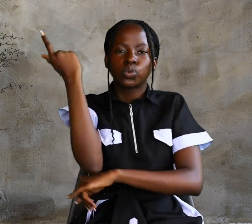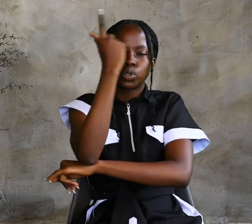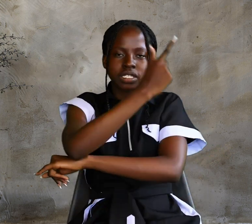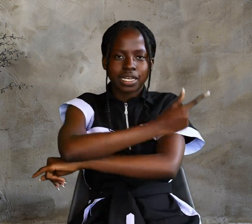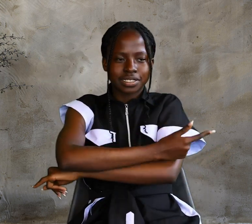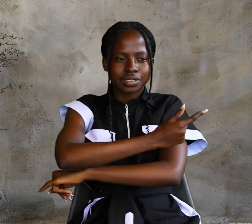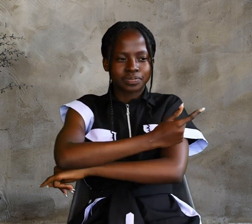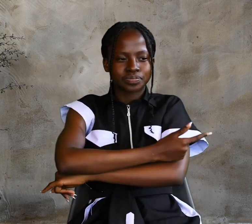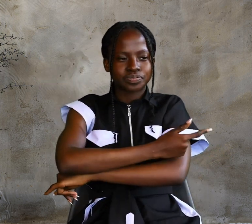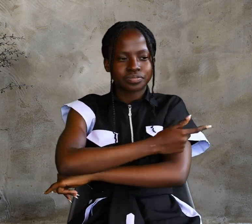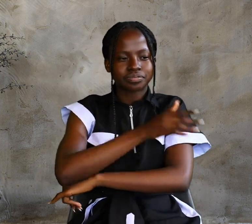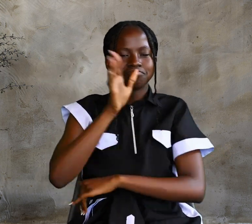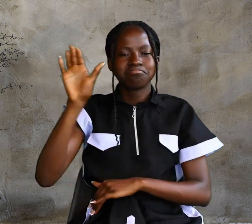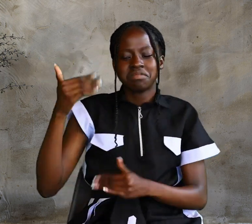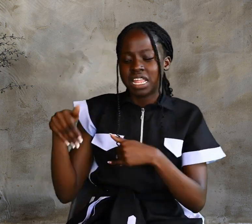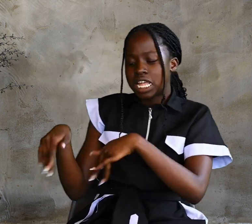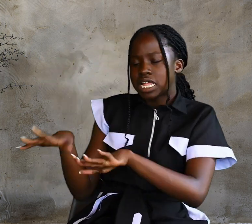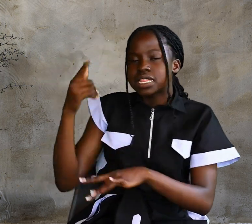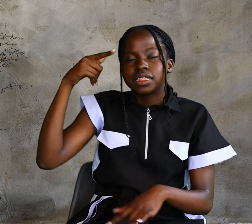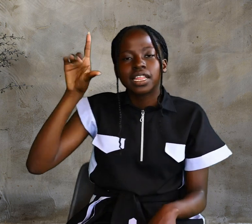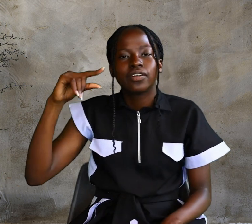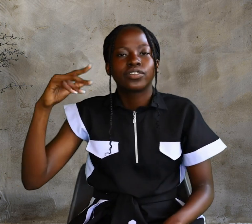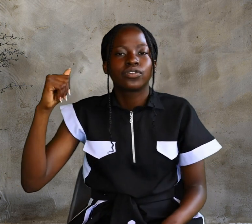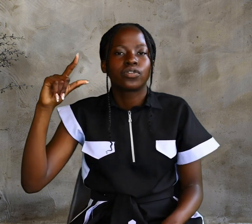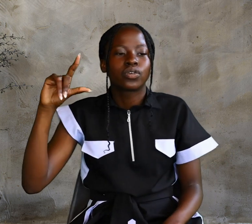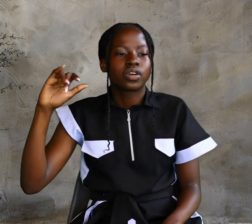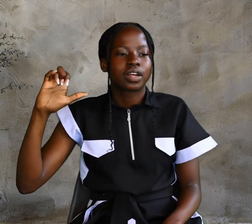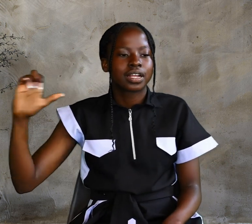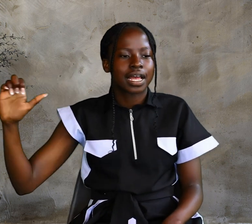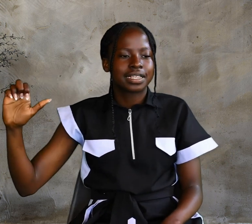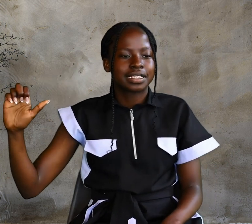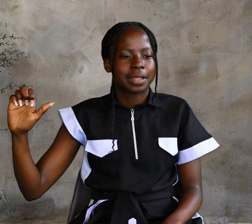After the two days, He left for Galilee.